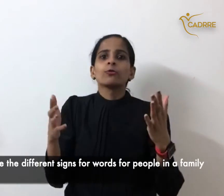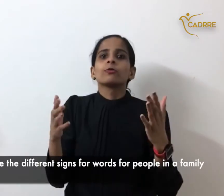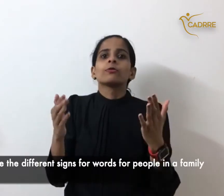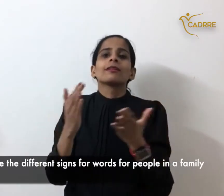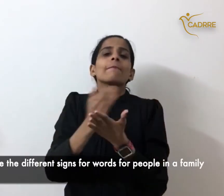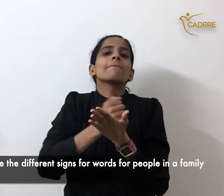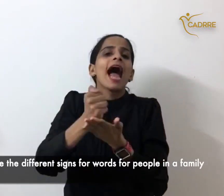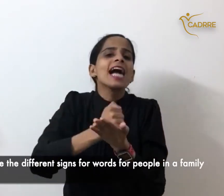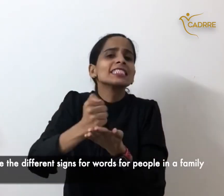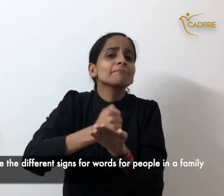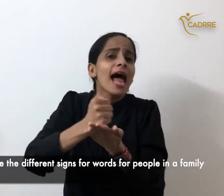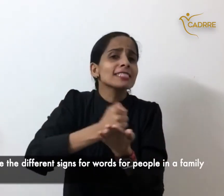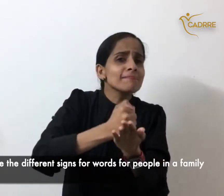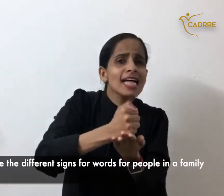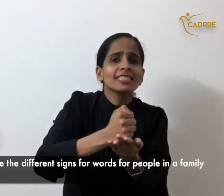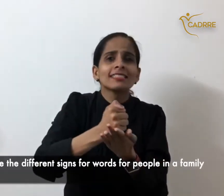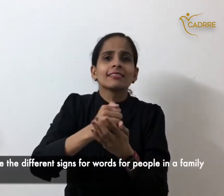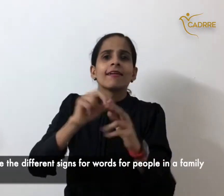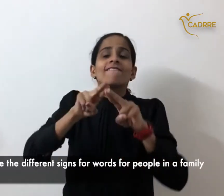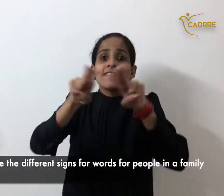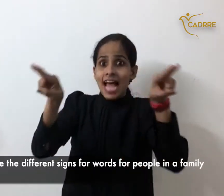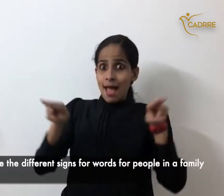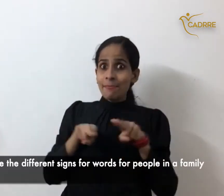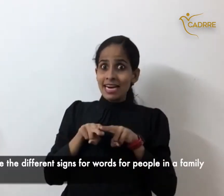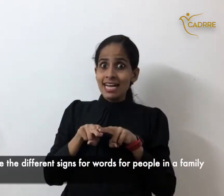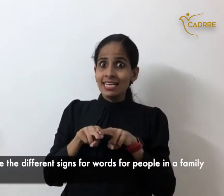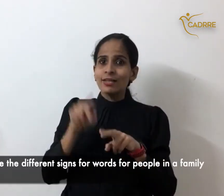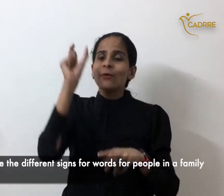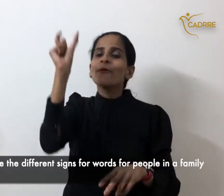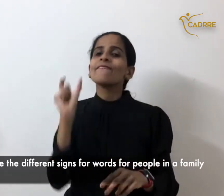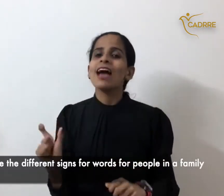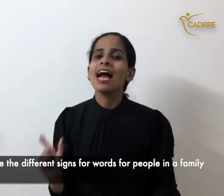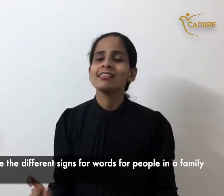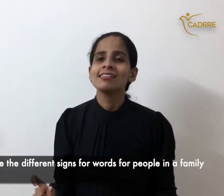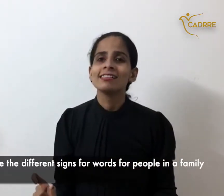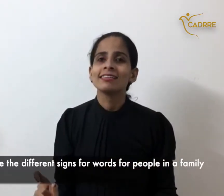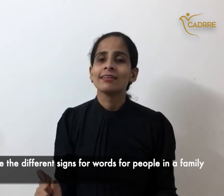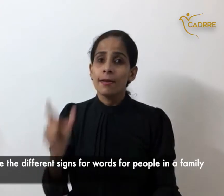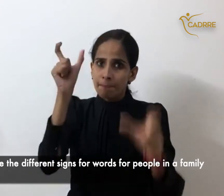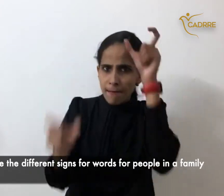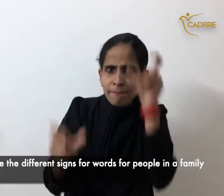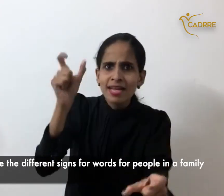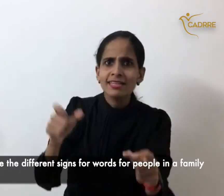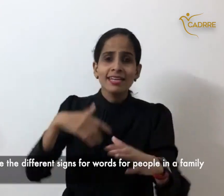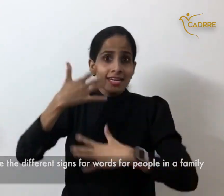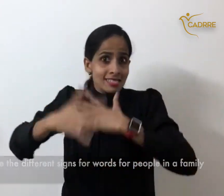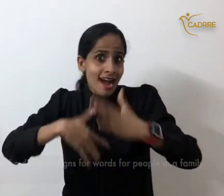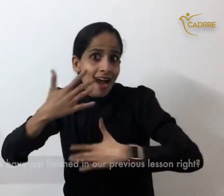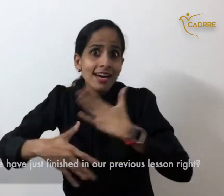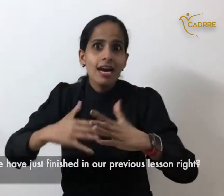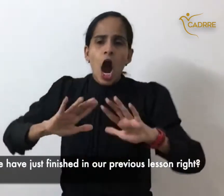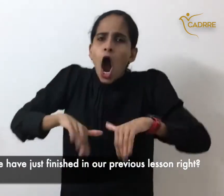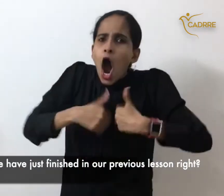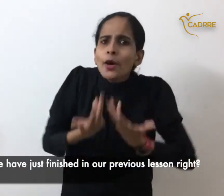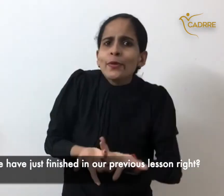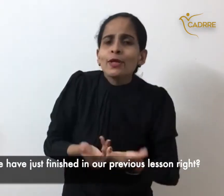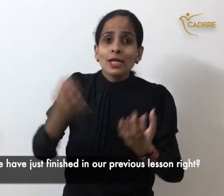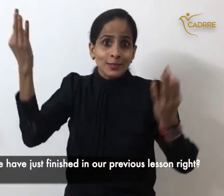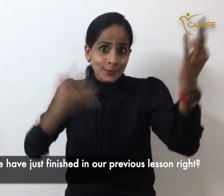practice the different signs for words for people in a family those are words that we